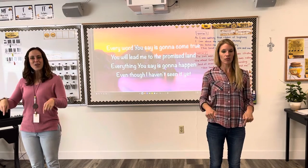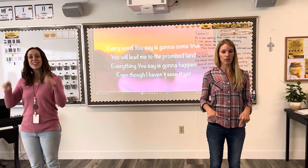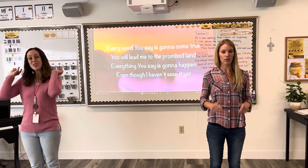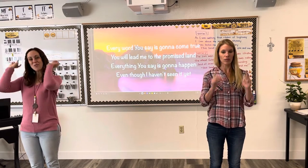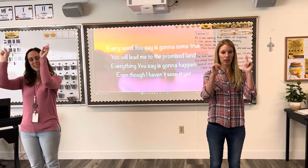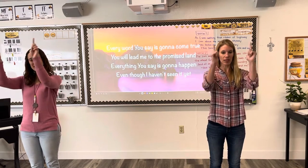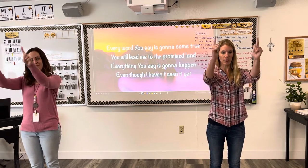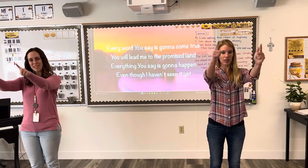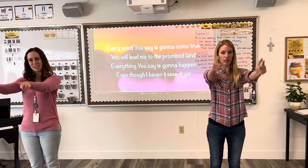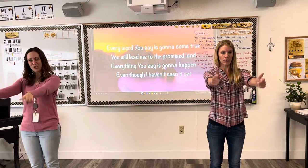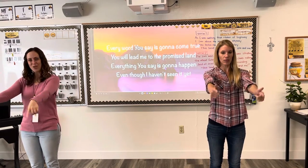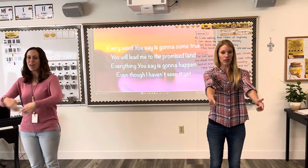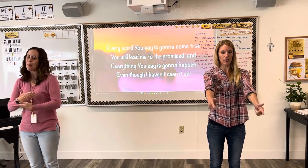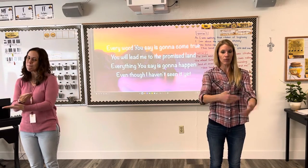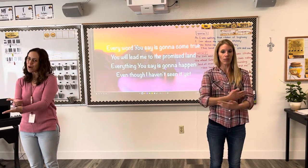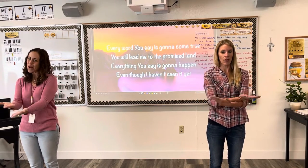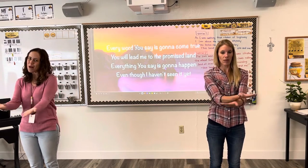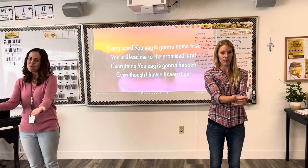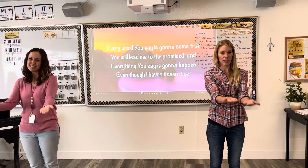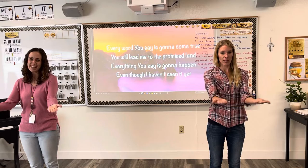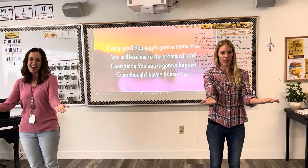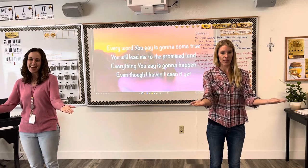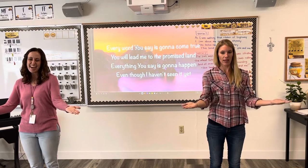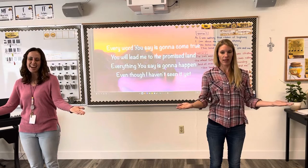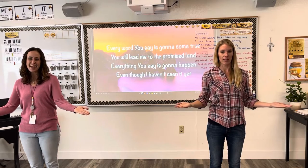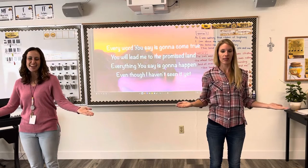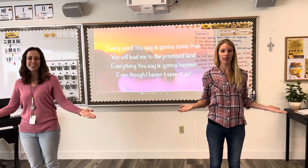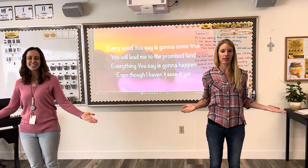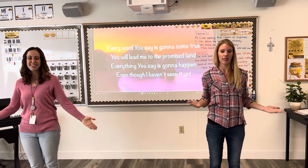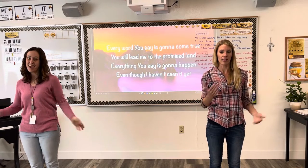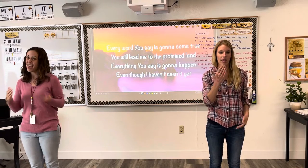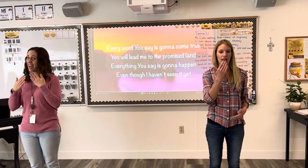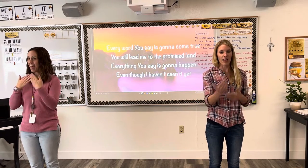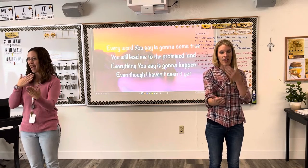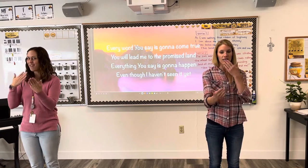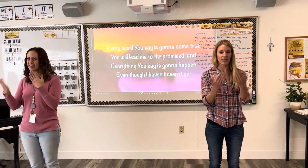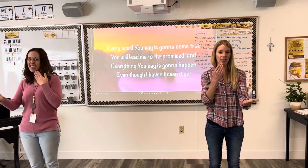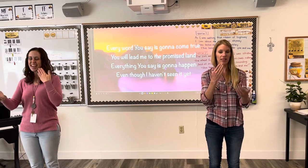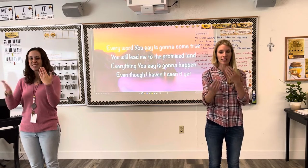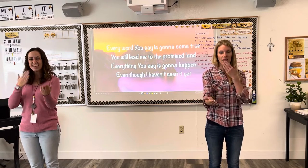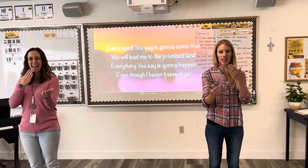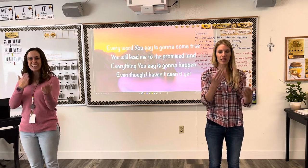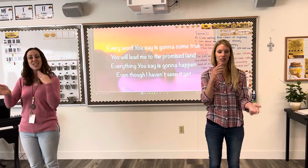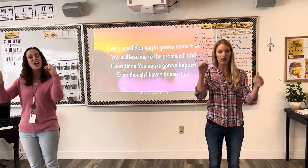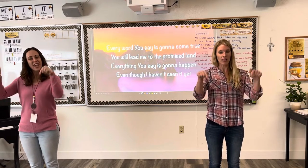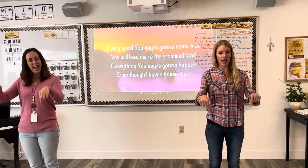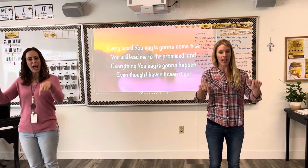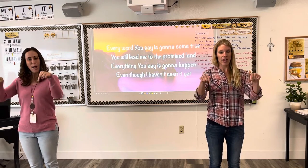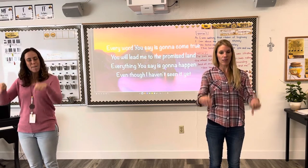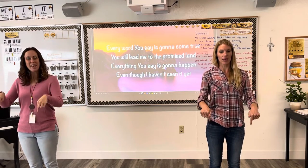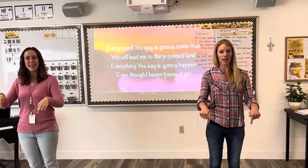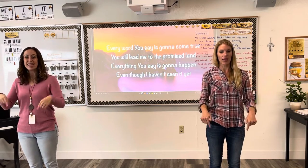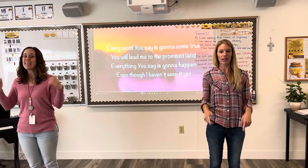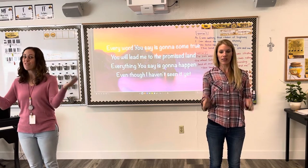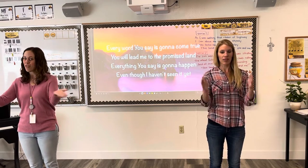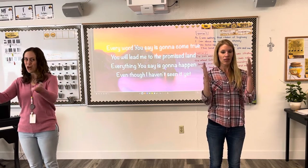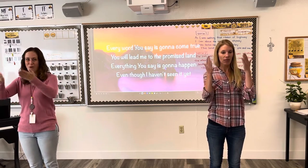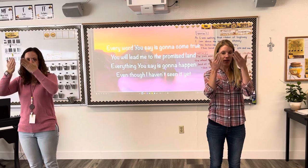You will lead me to the promised land Everything you say is gonna happen Even though I